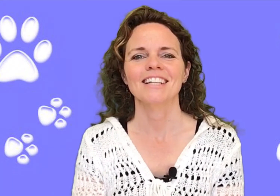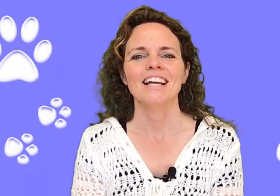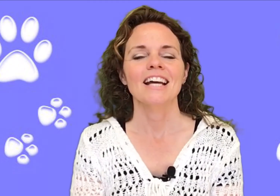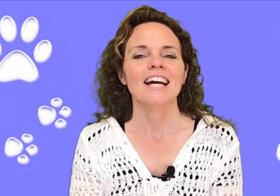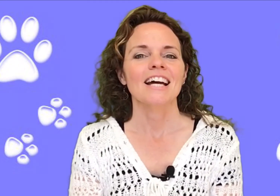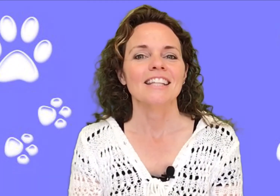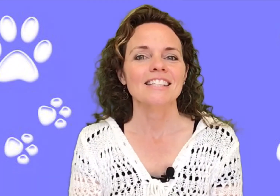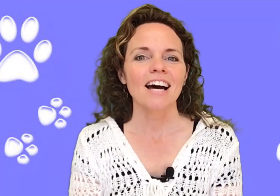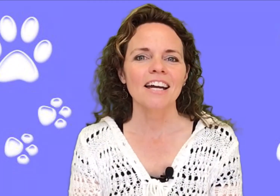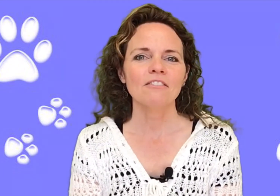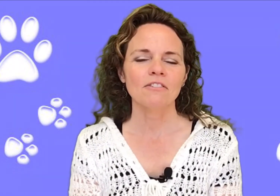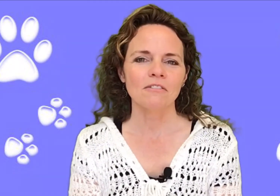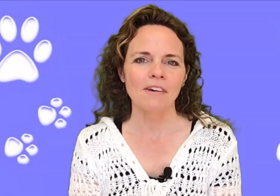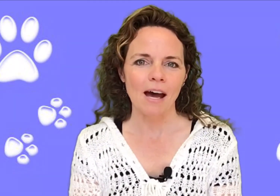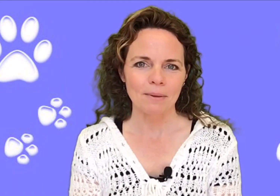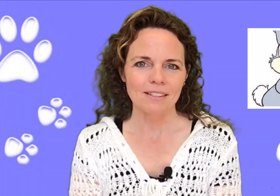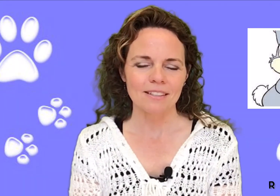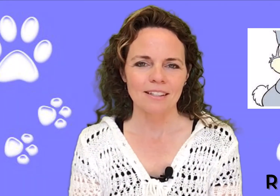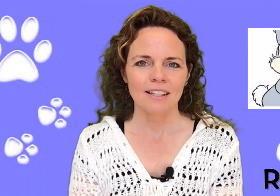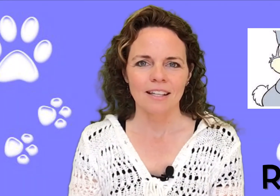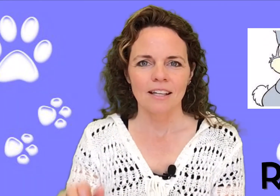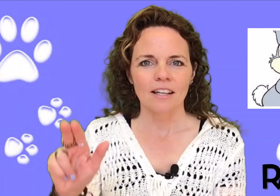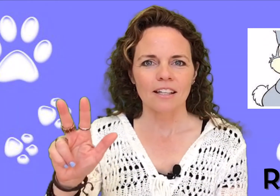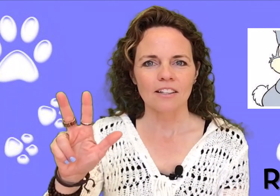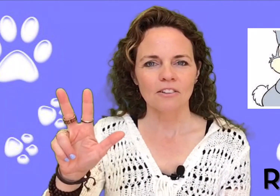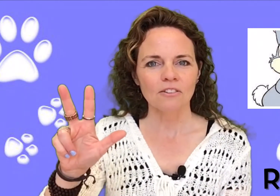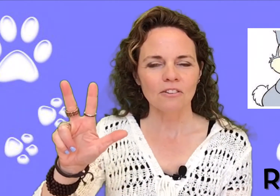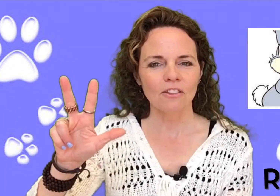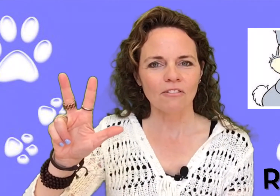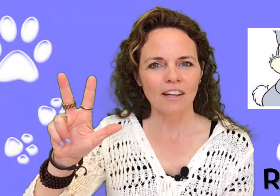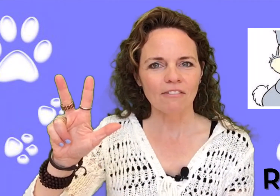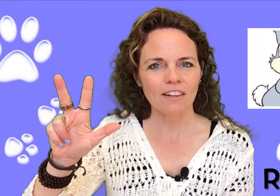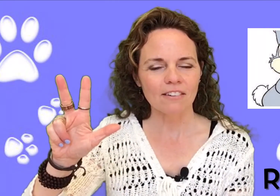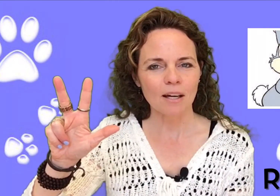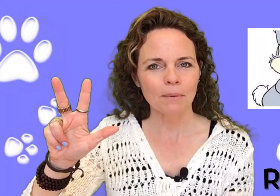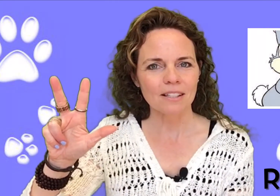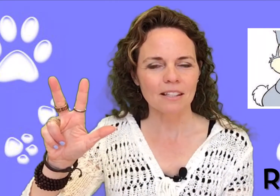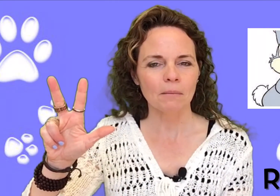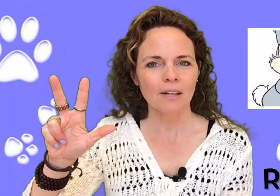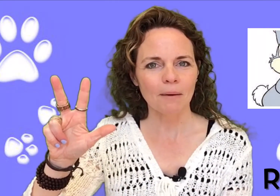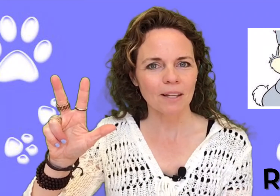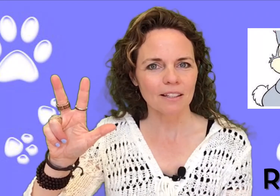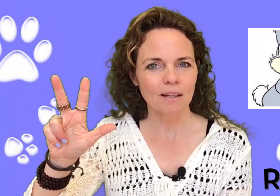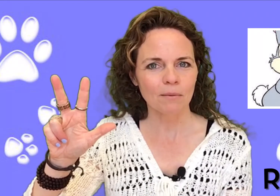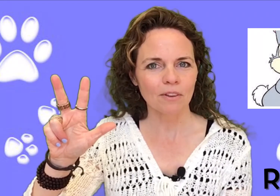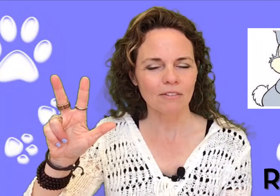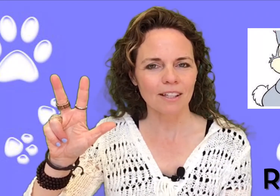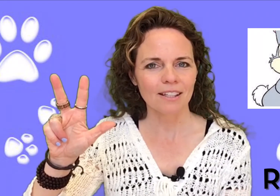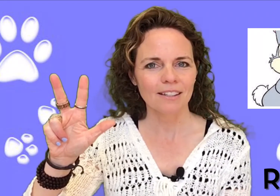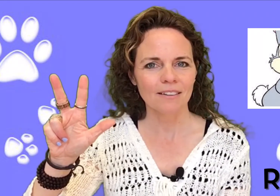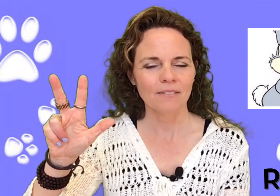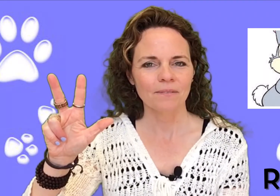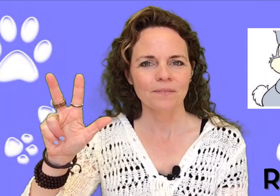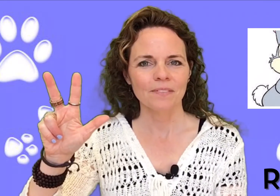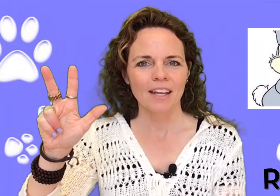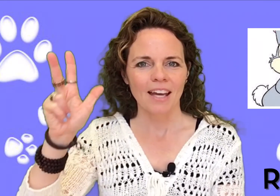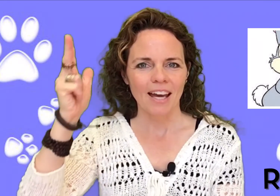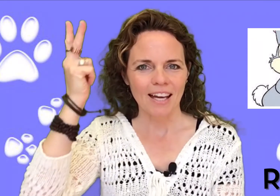The sign for rabbit. Can you do three fingers up at the same time like the number three? And